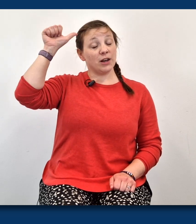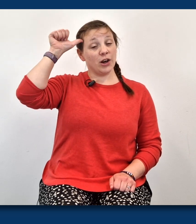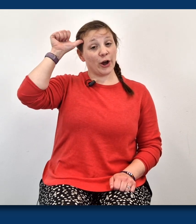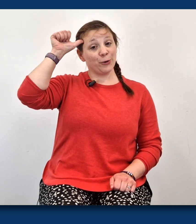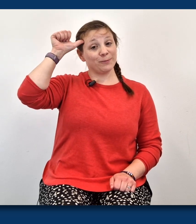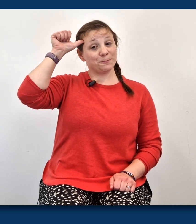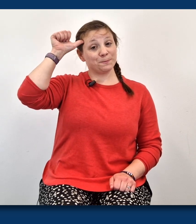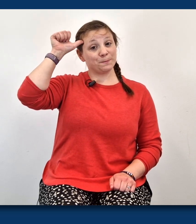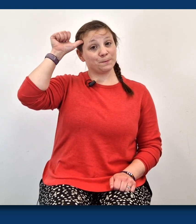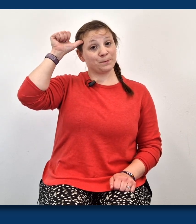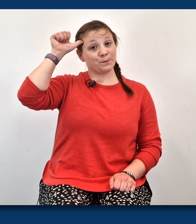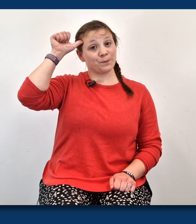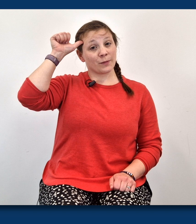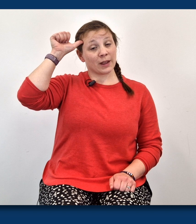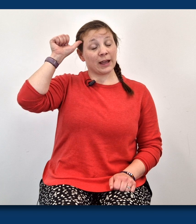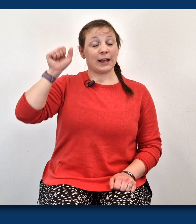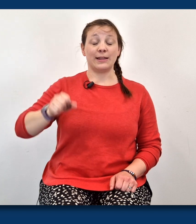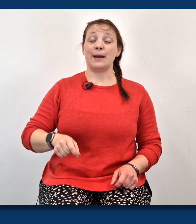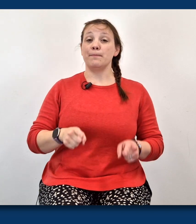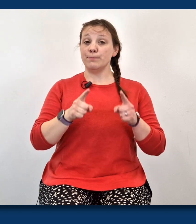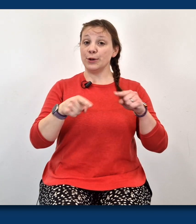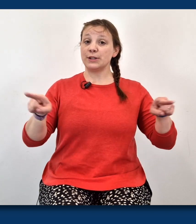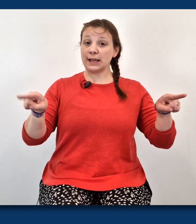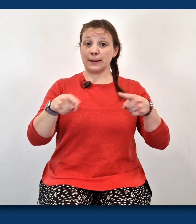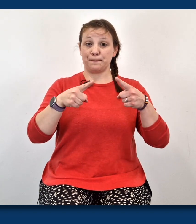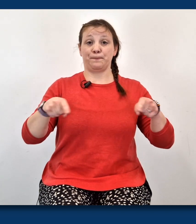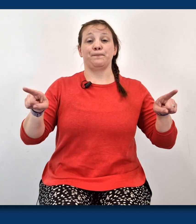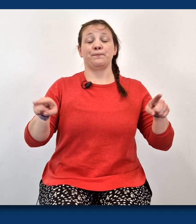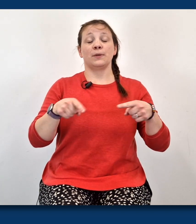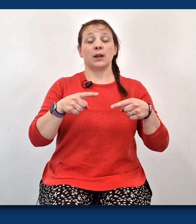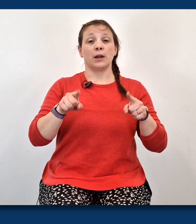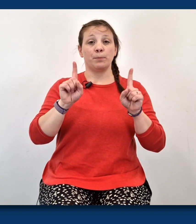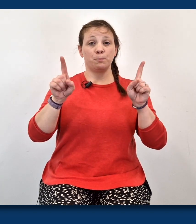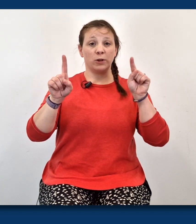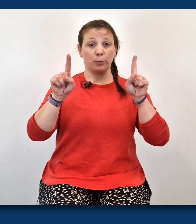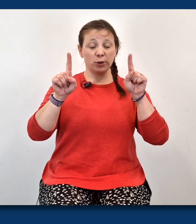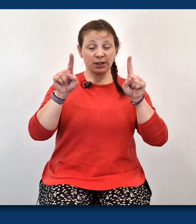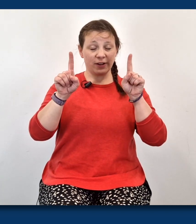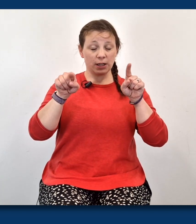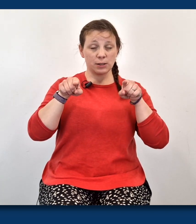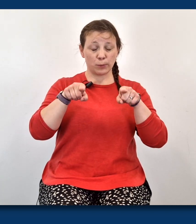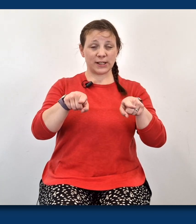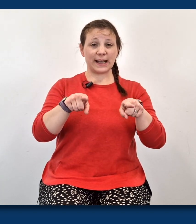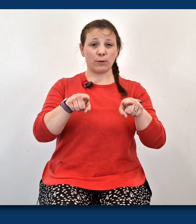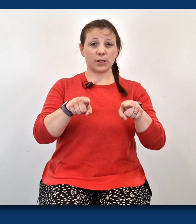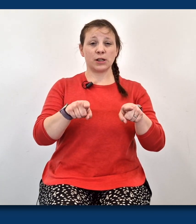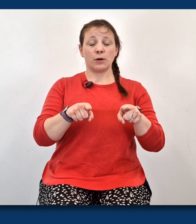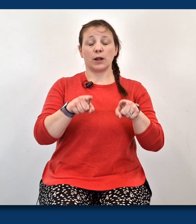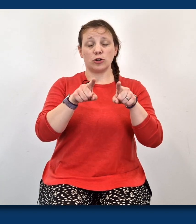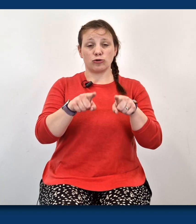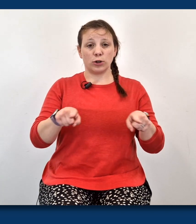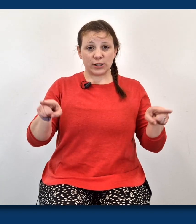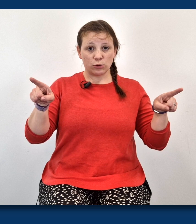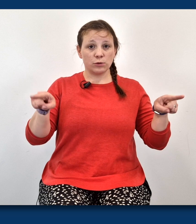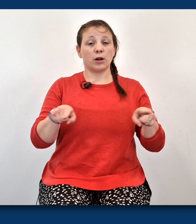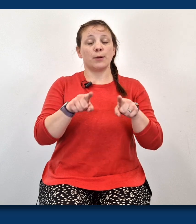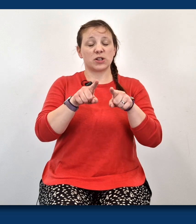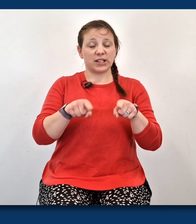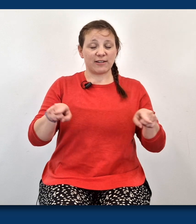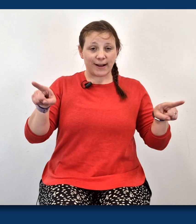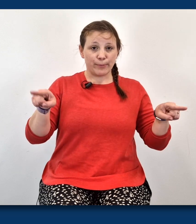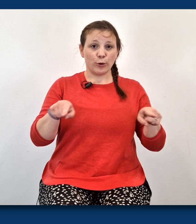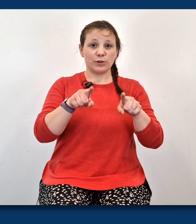No. Go. And then music. With your pointy fingers pointing outwards. We're to draw little